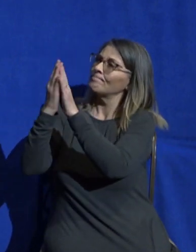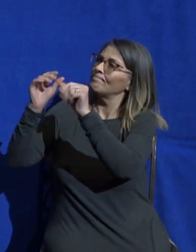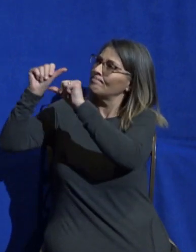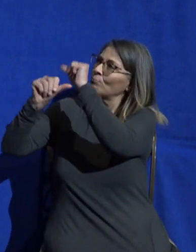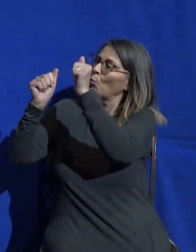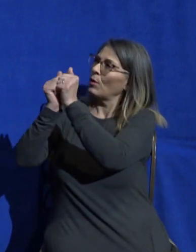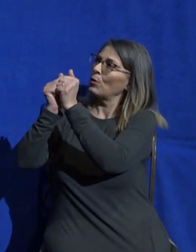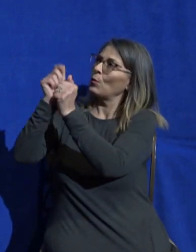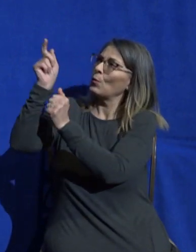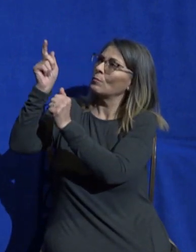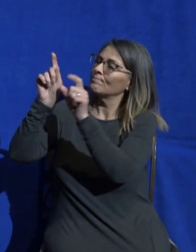of grace with boldness